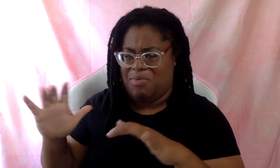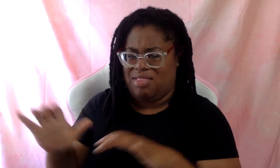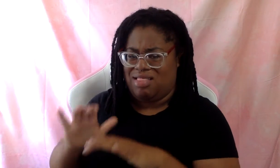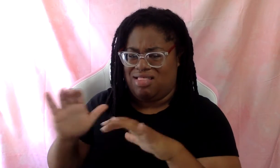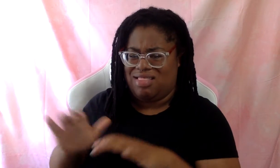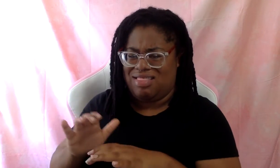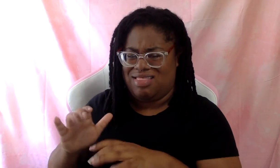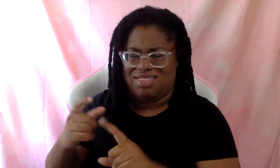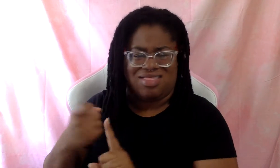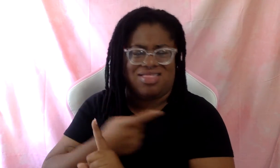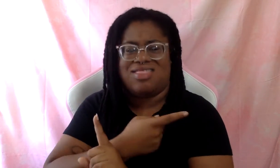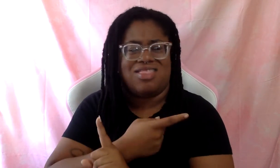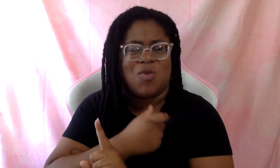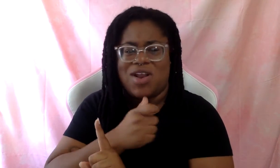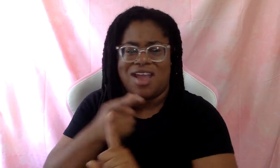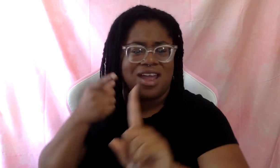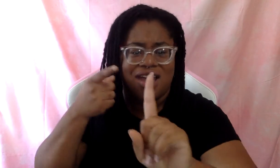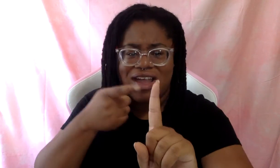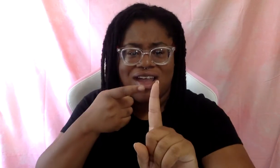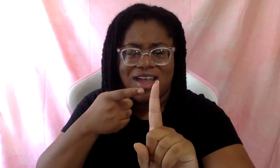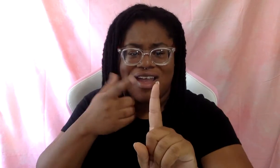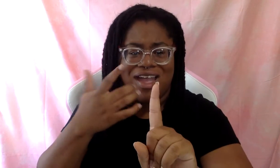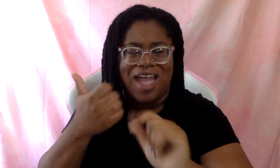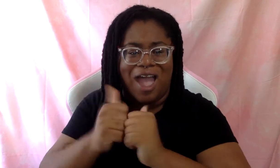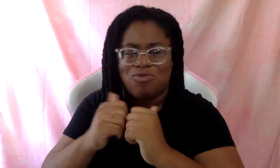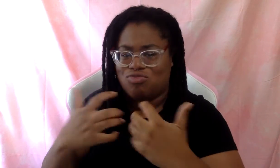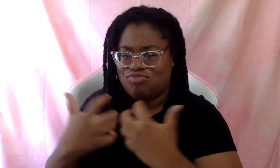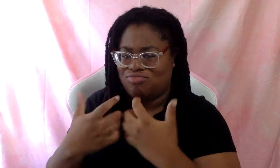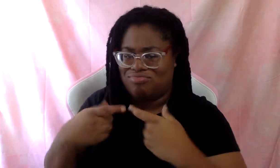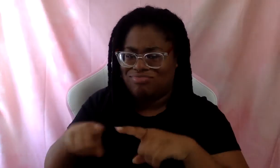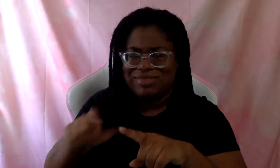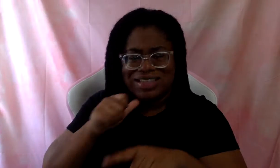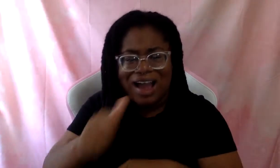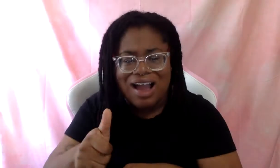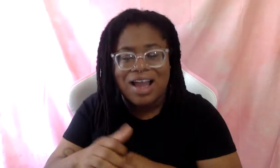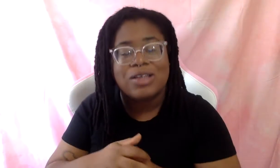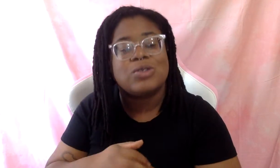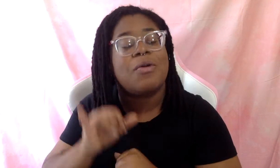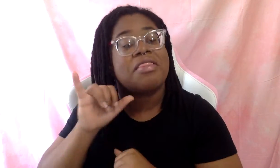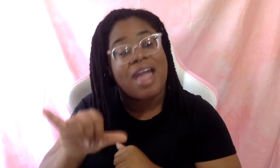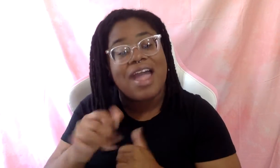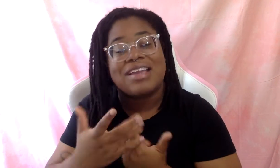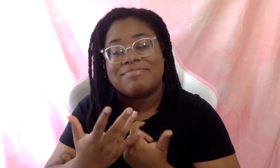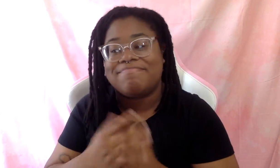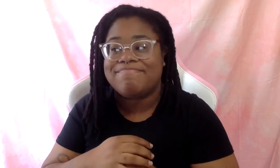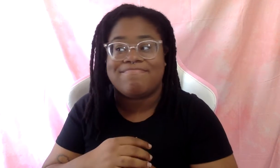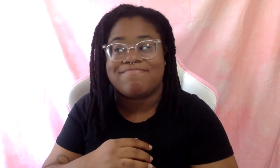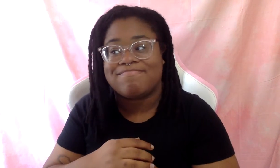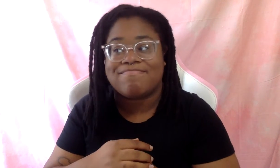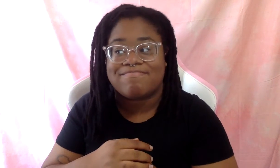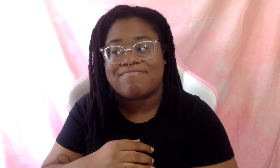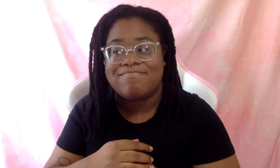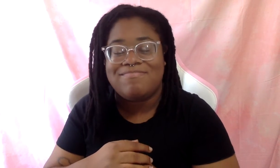Something's off. We're never going to get here. Right. And that's, that's, that takes awkward conversations.